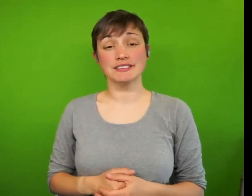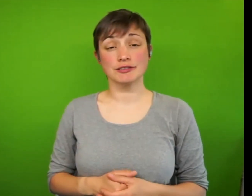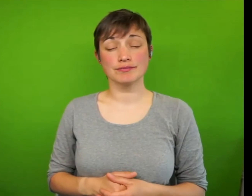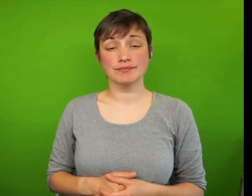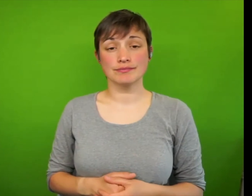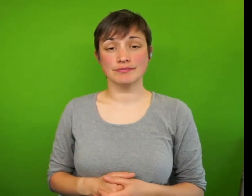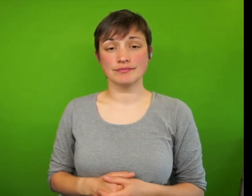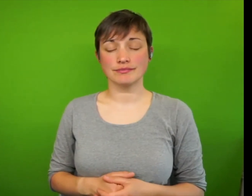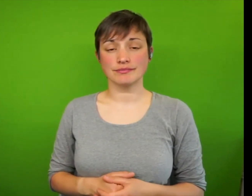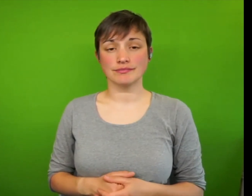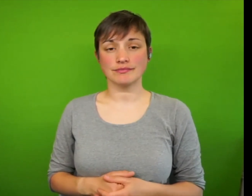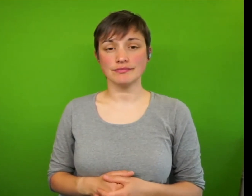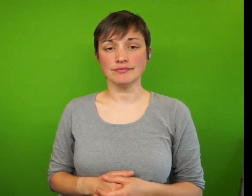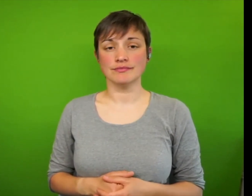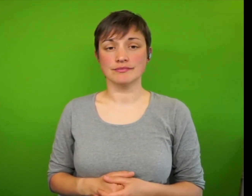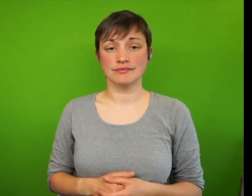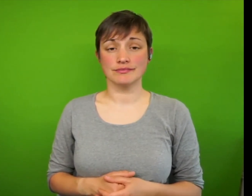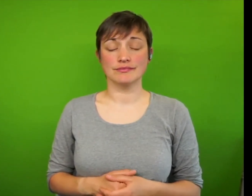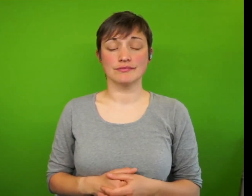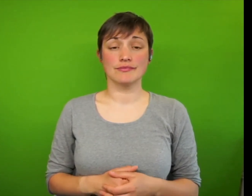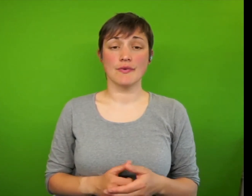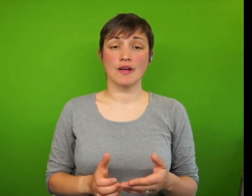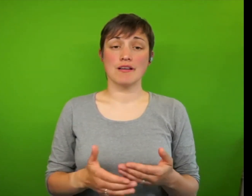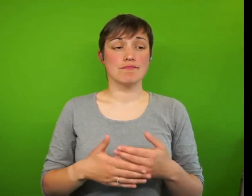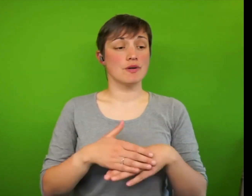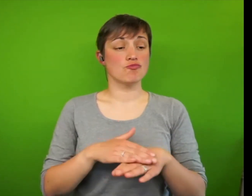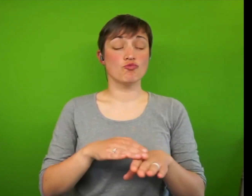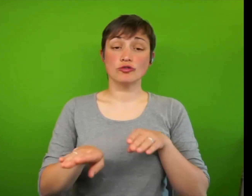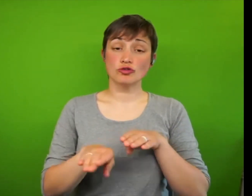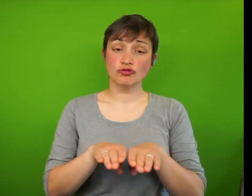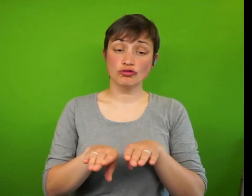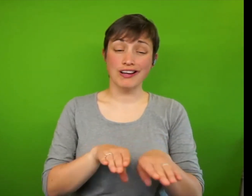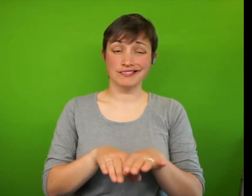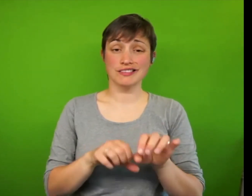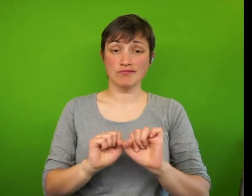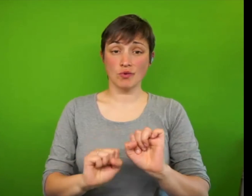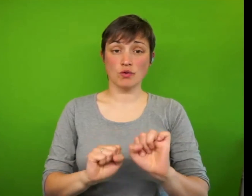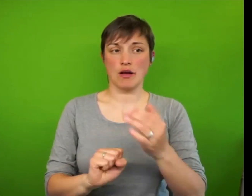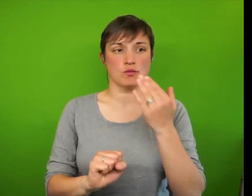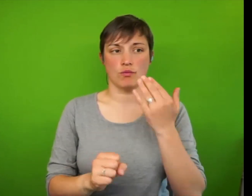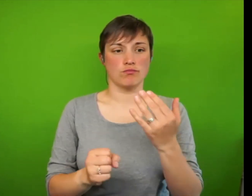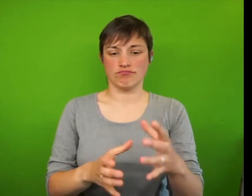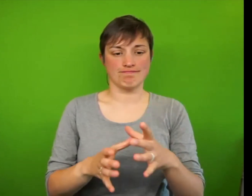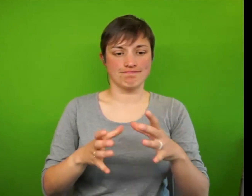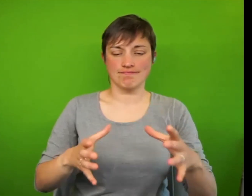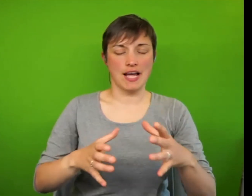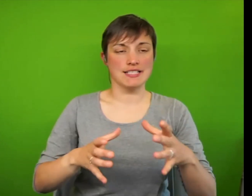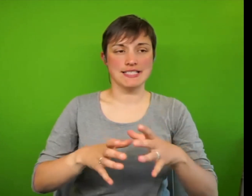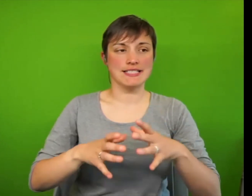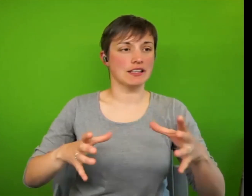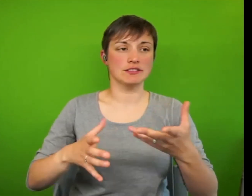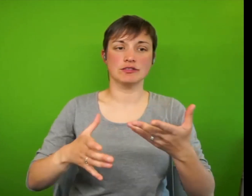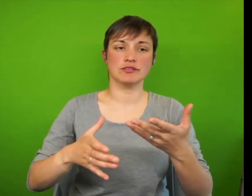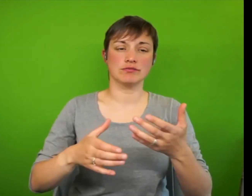I think in your training, I mean, I don't know how big an organisation that you work for, but I